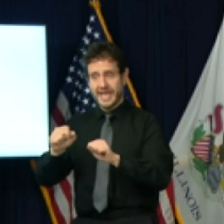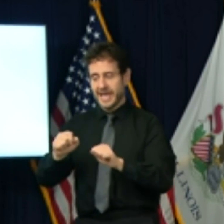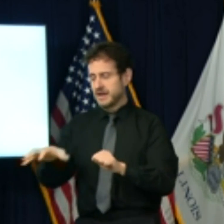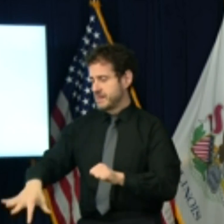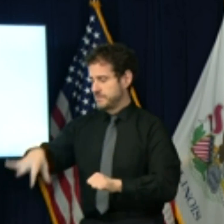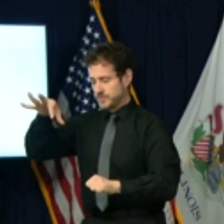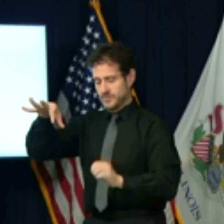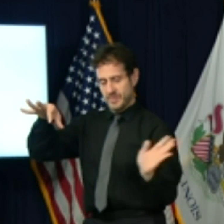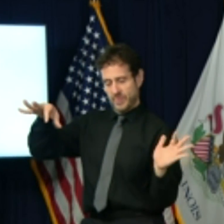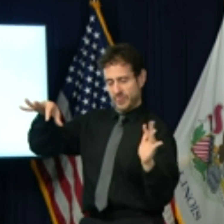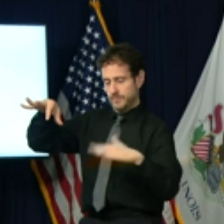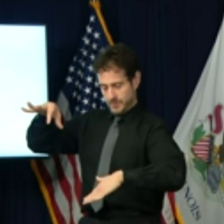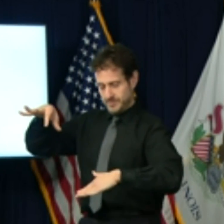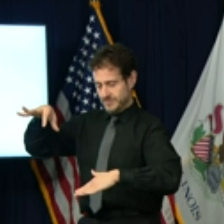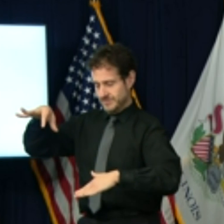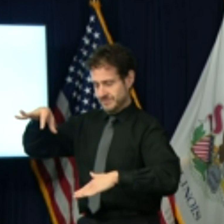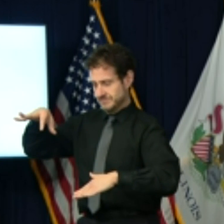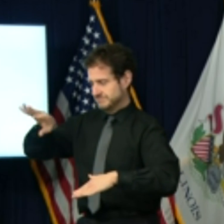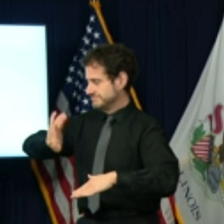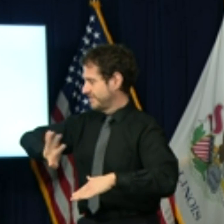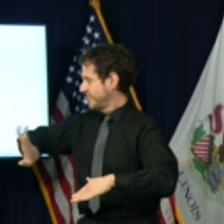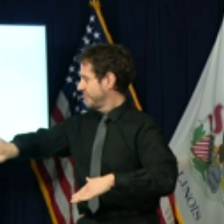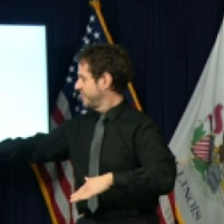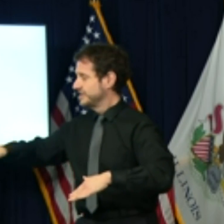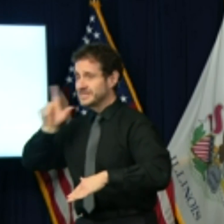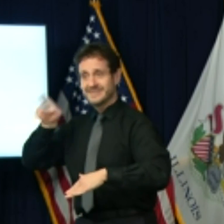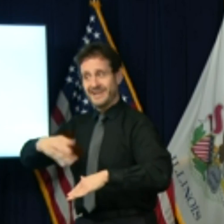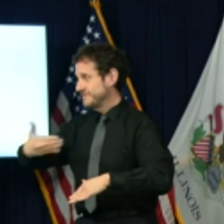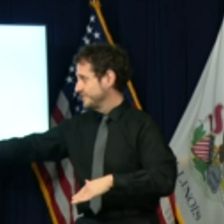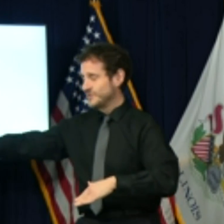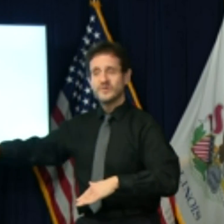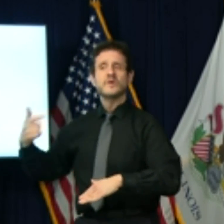We've got to take things out of the line, so there's not something to hit.